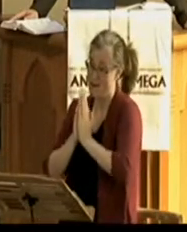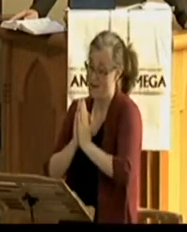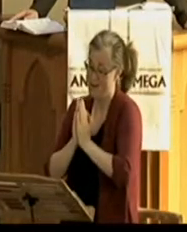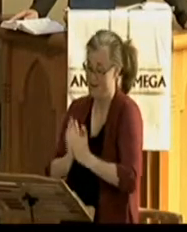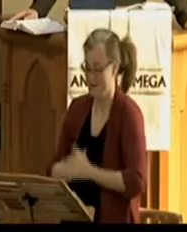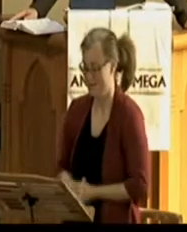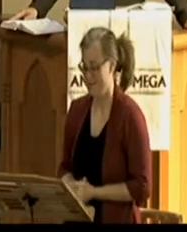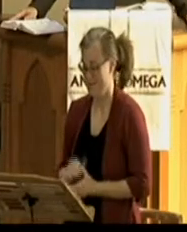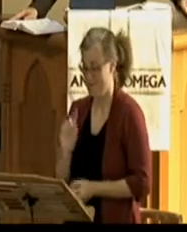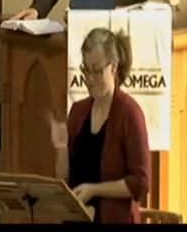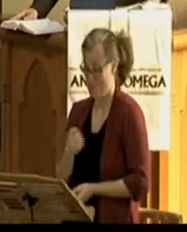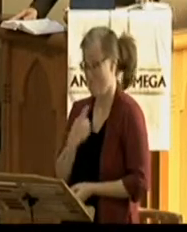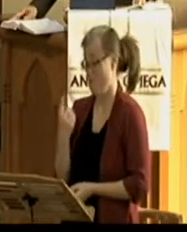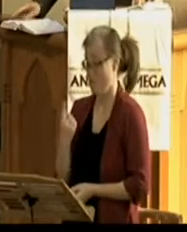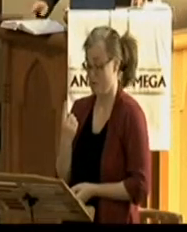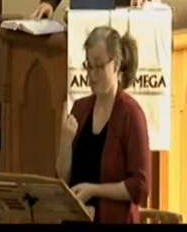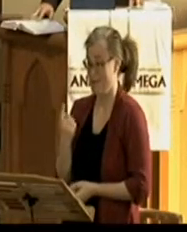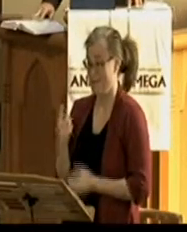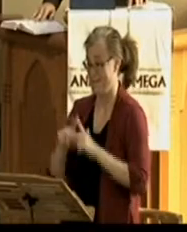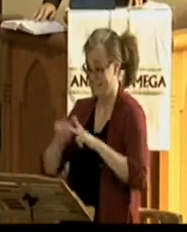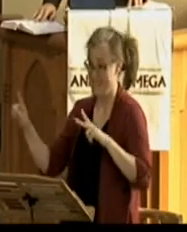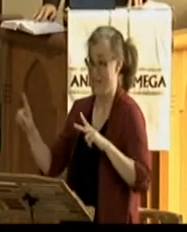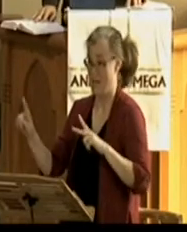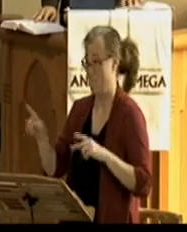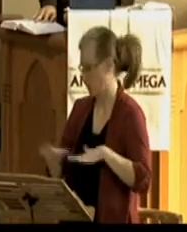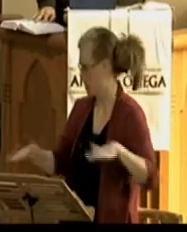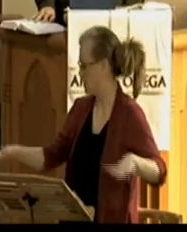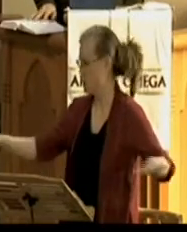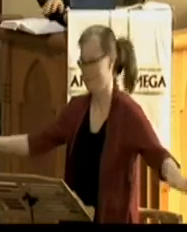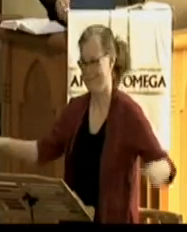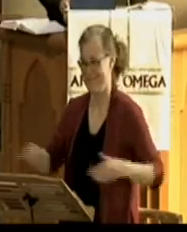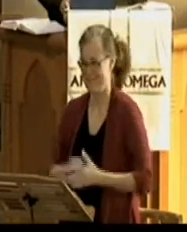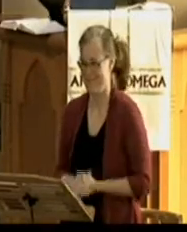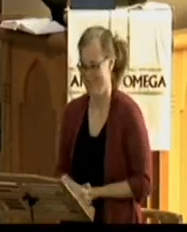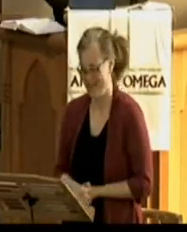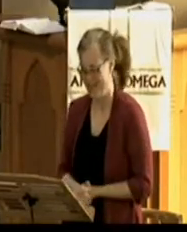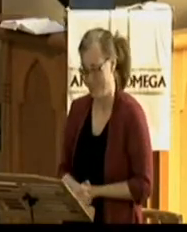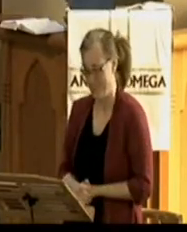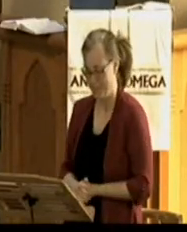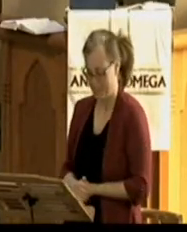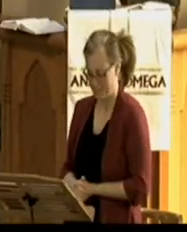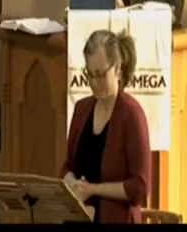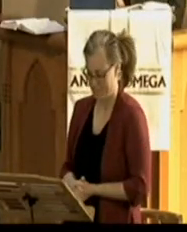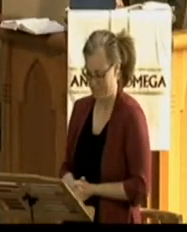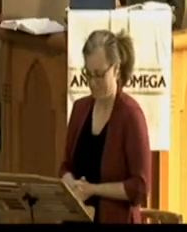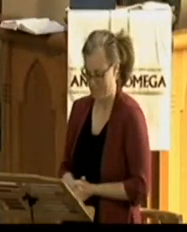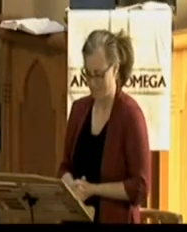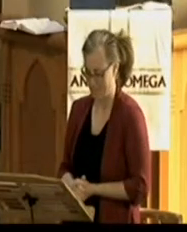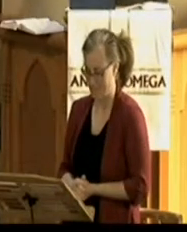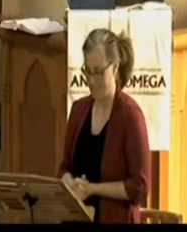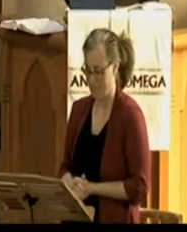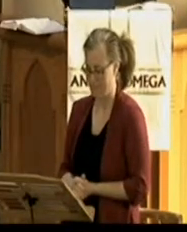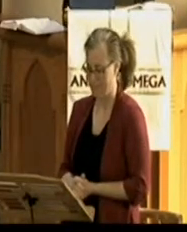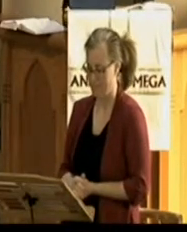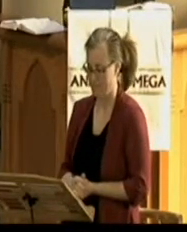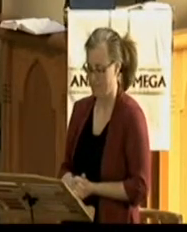And the blessing of seeing the one who died and rose again to give us eternal life. That's a tragedy.